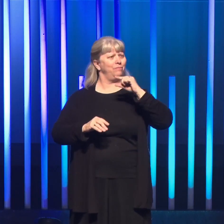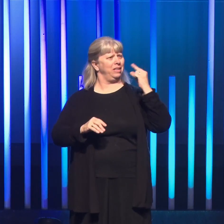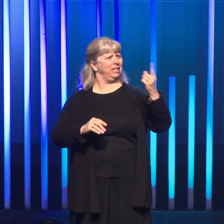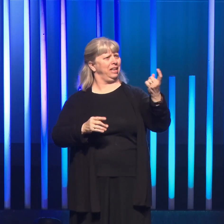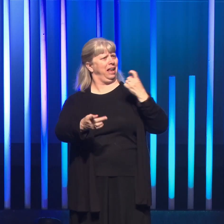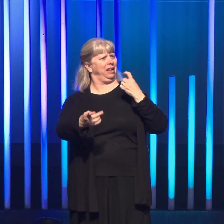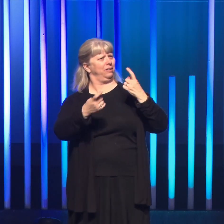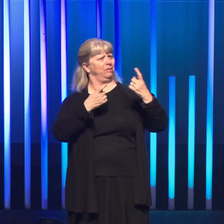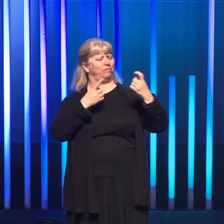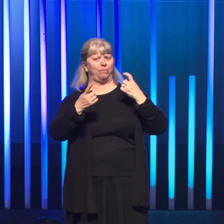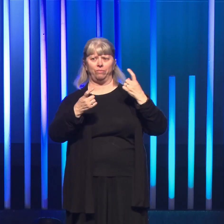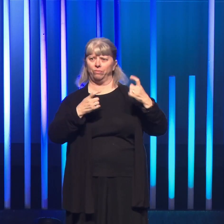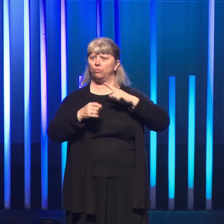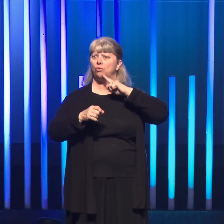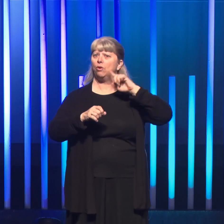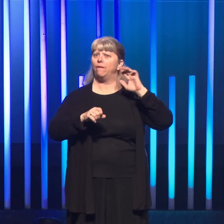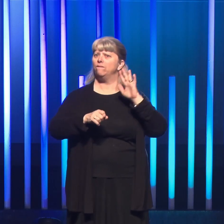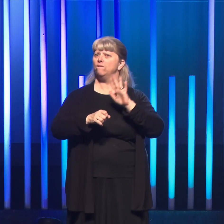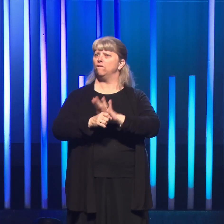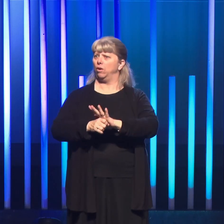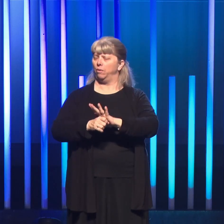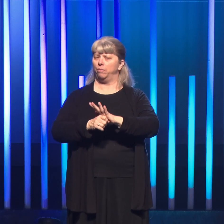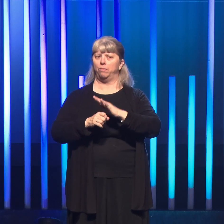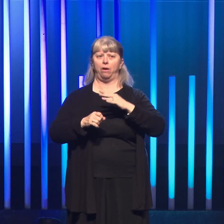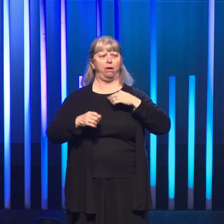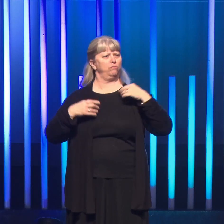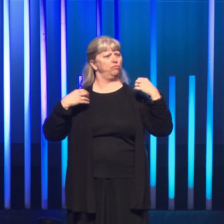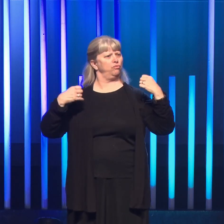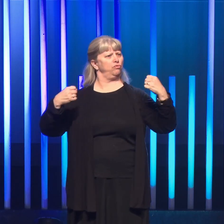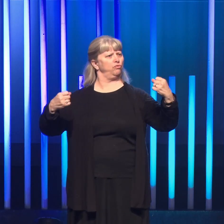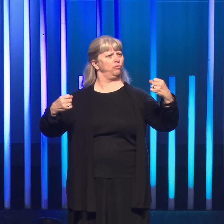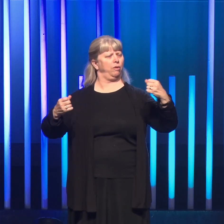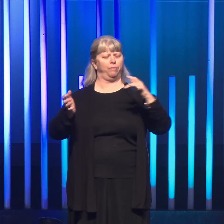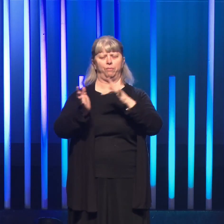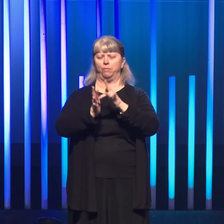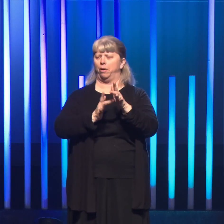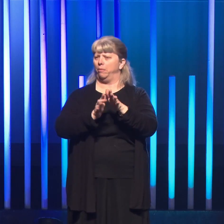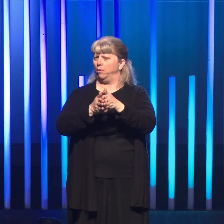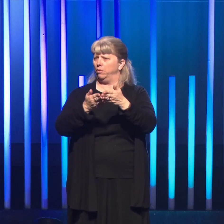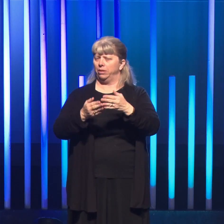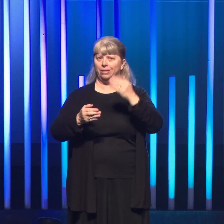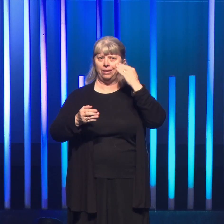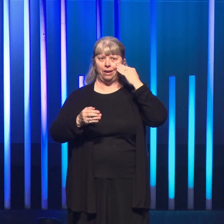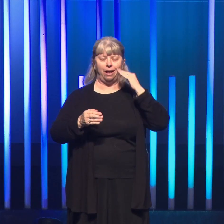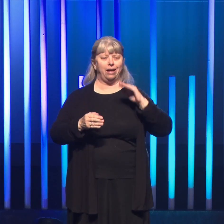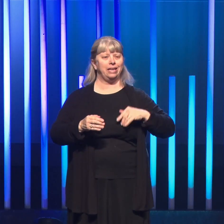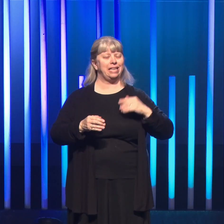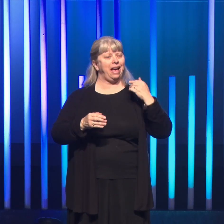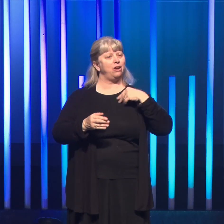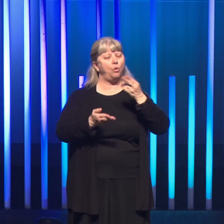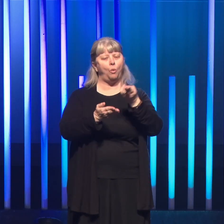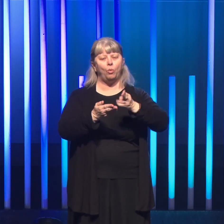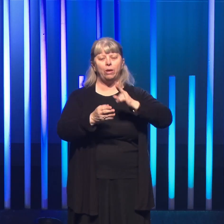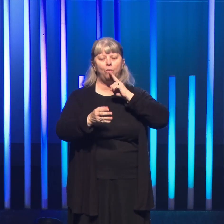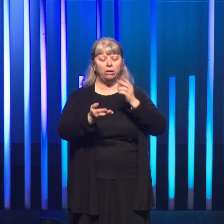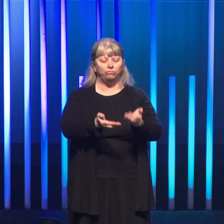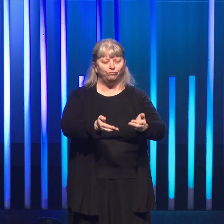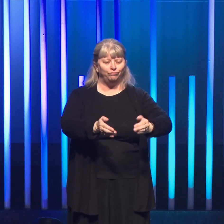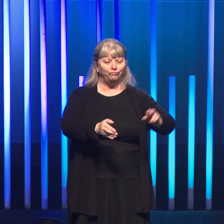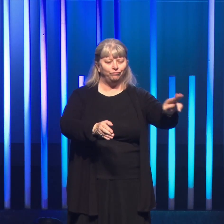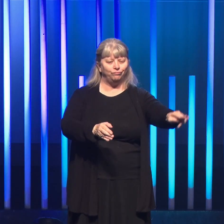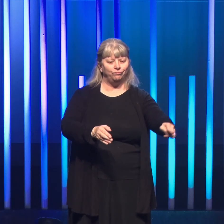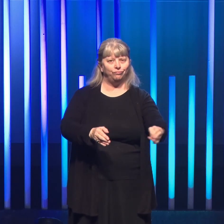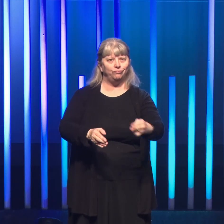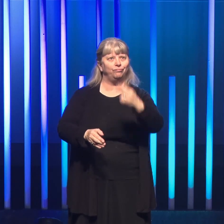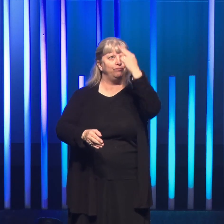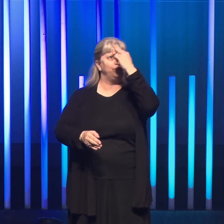question or two to confirm that I was, you know, strong in my Bible knowledge. And then he dipped his finger in holy water and